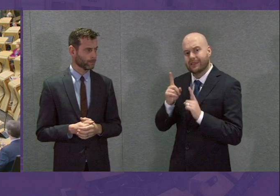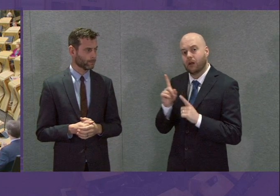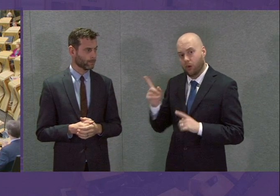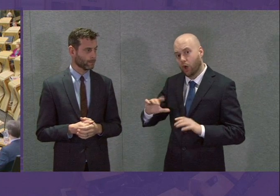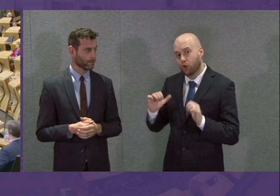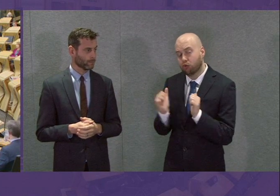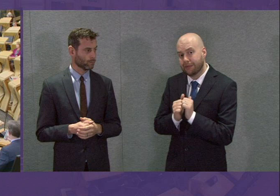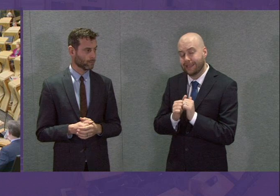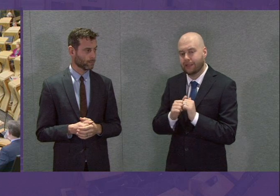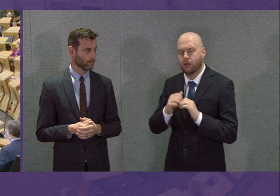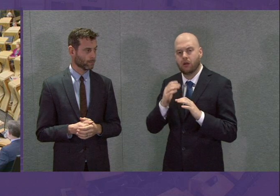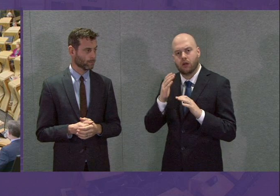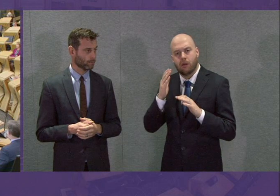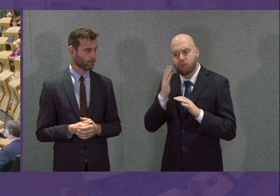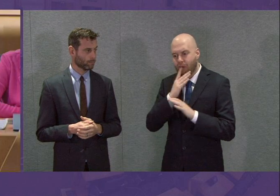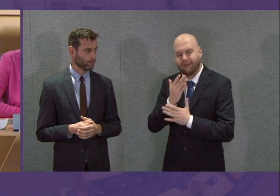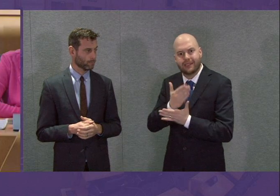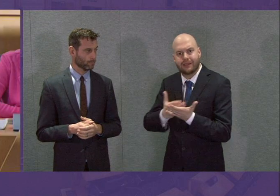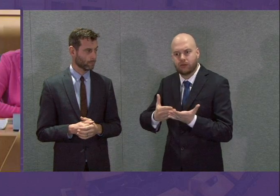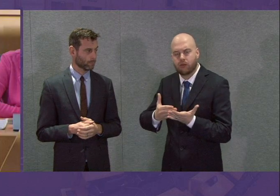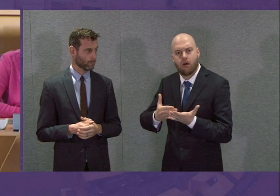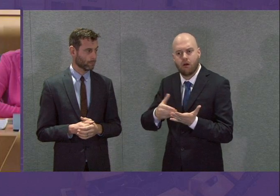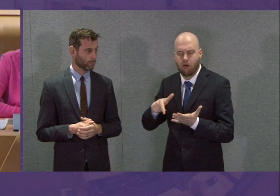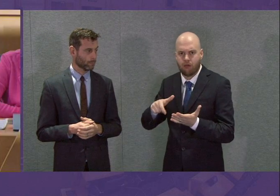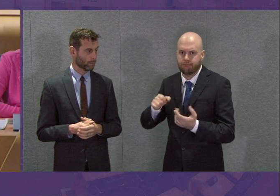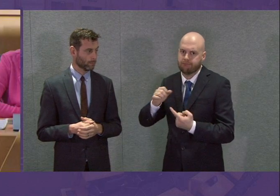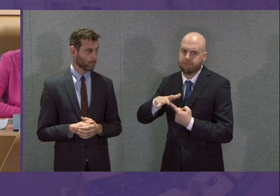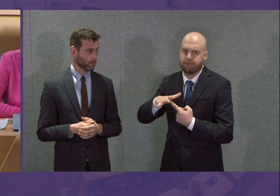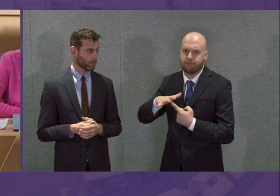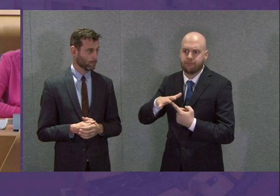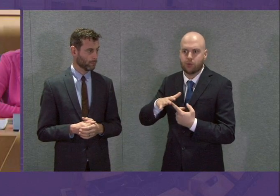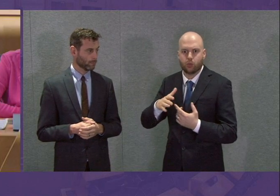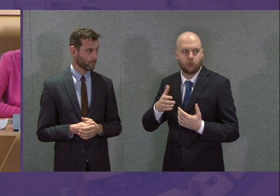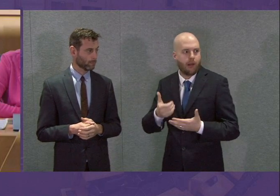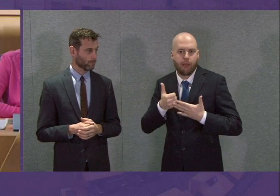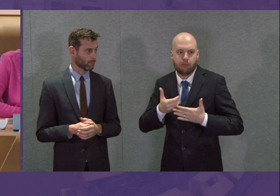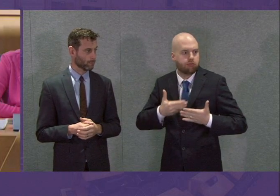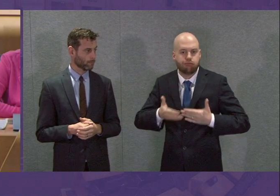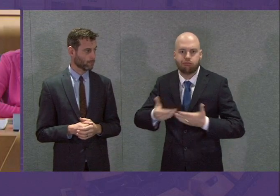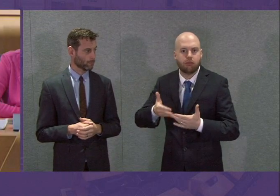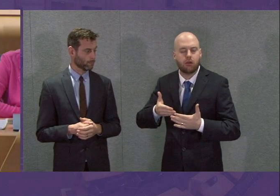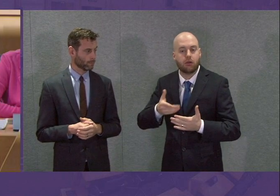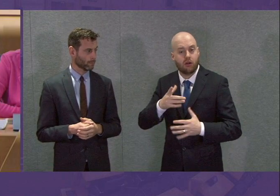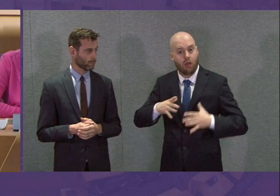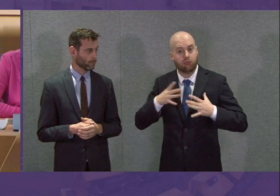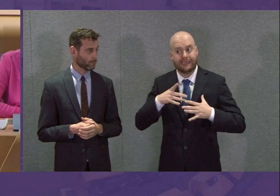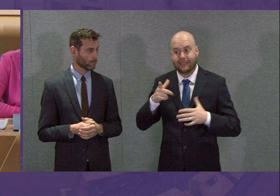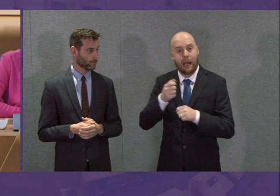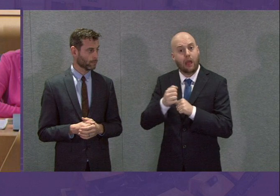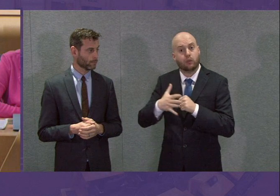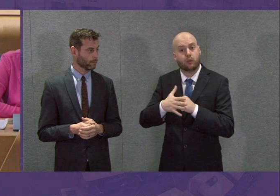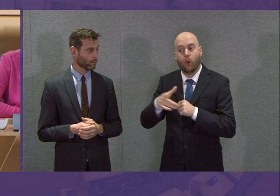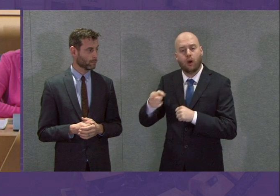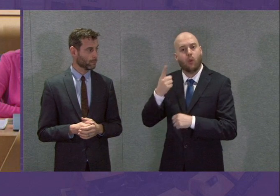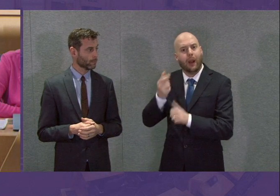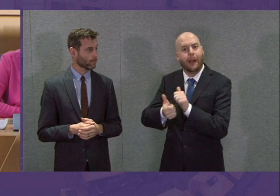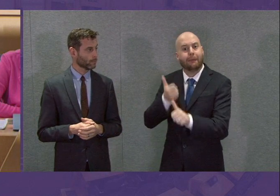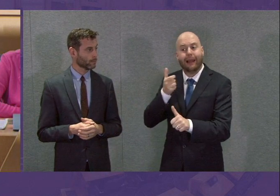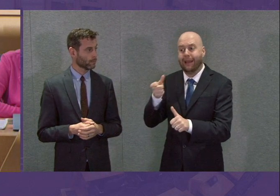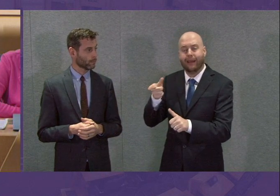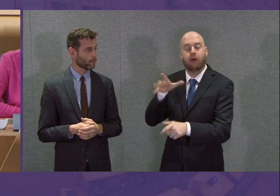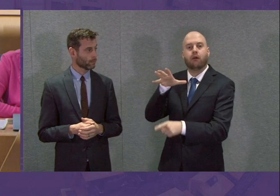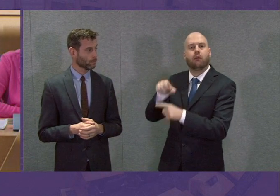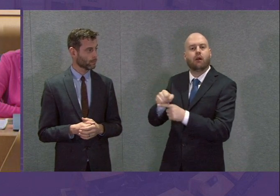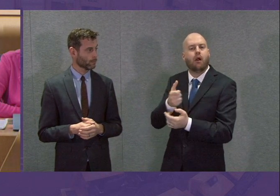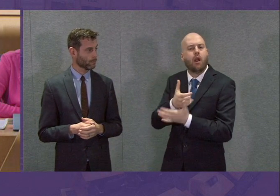is essential in this dealing with the coronavirus already? There's a company in Glasgow who have identified hundreds of ventilators in China.